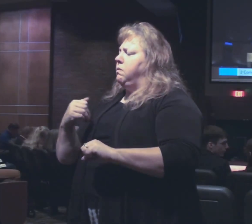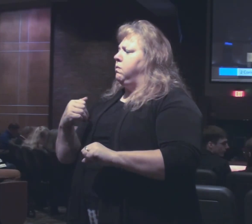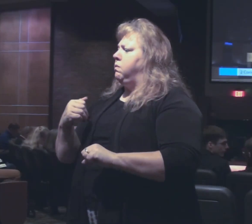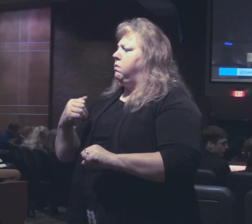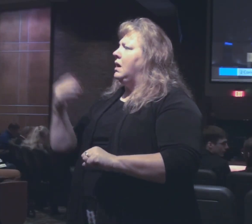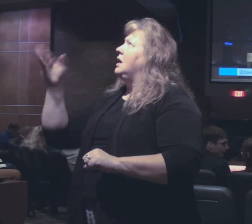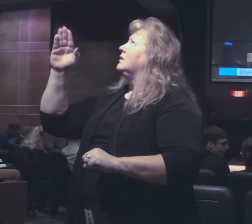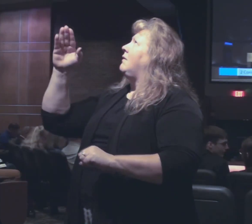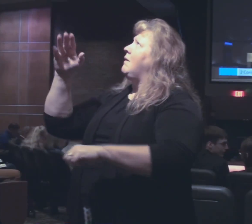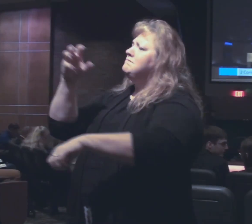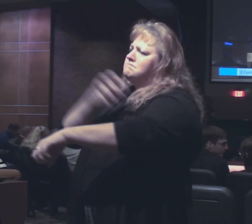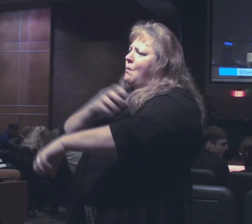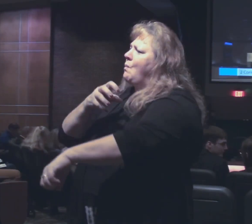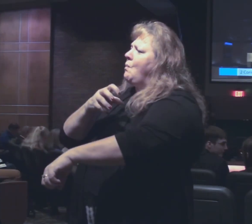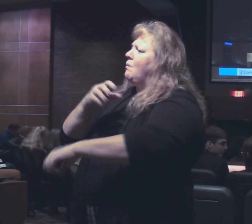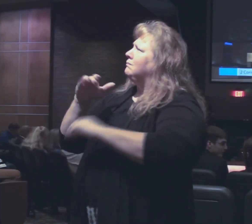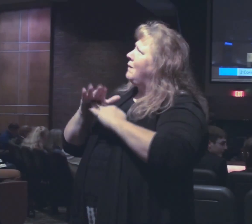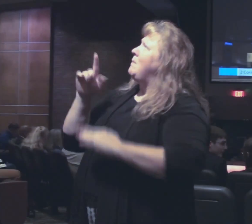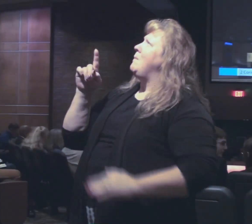God is powerful